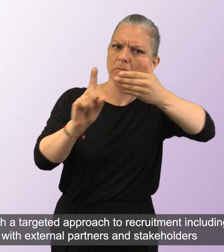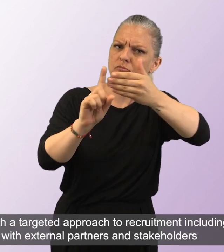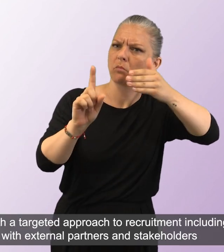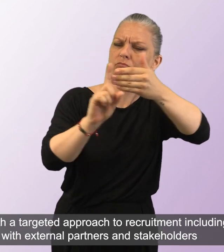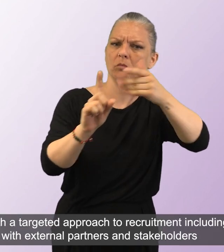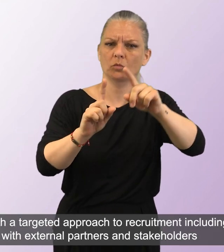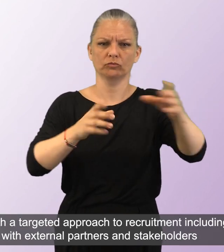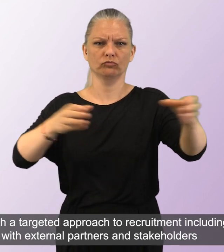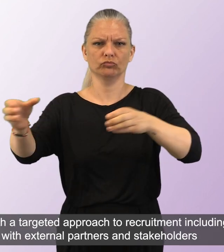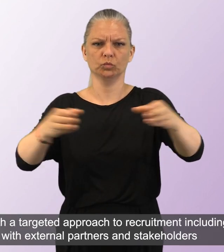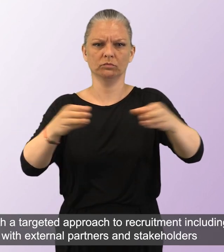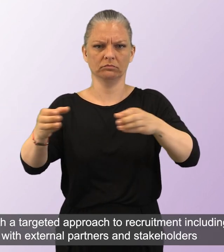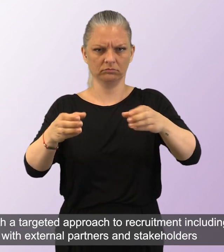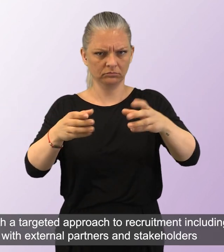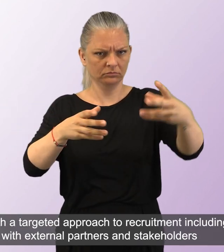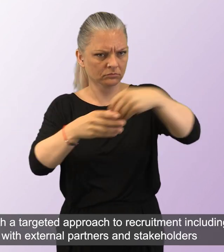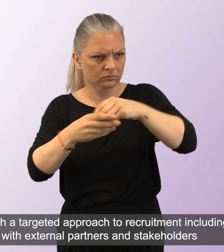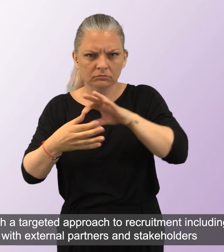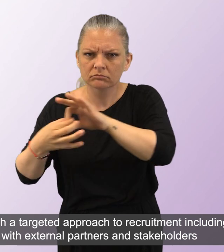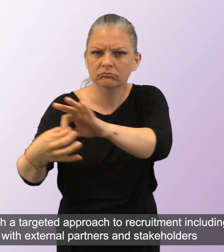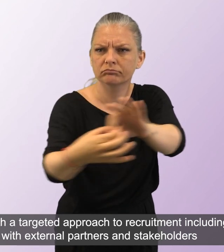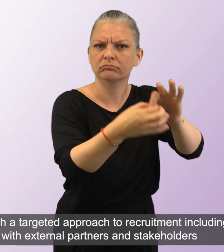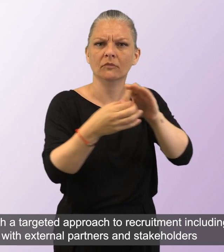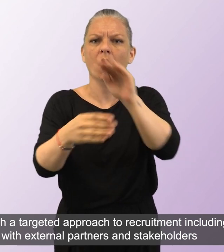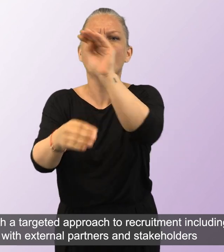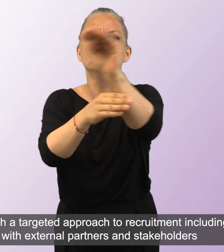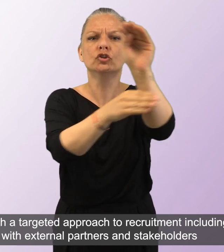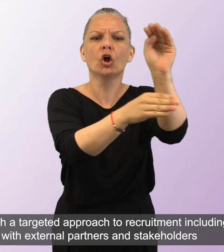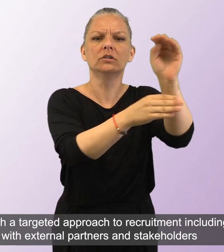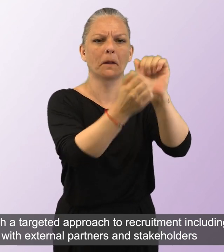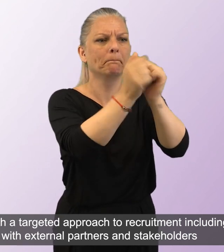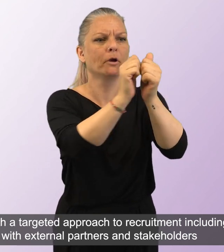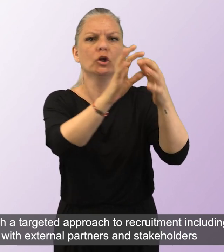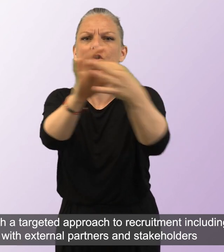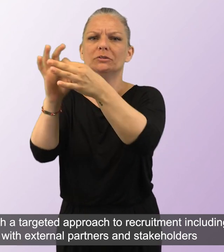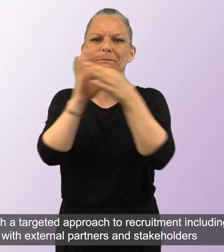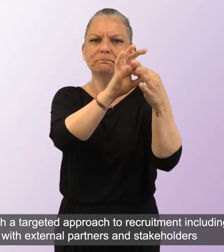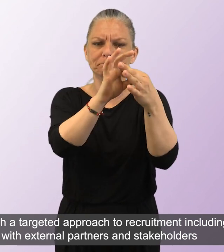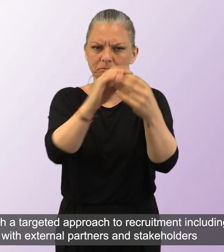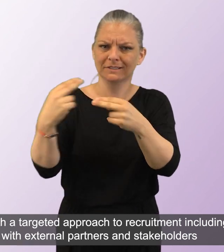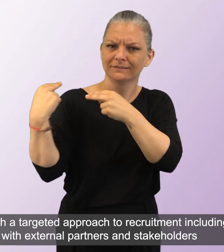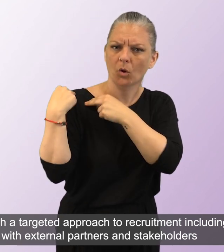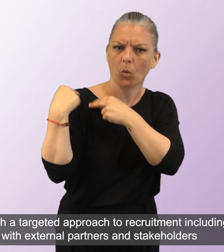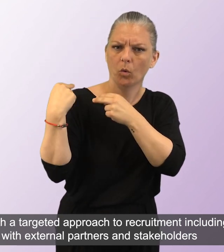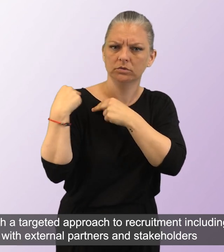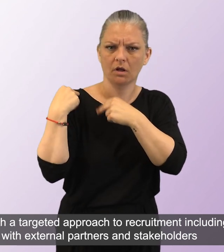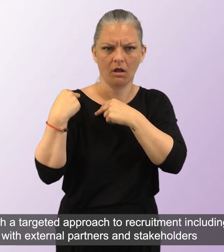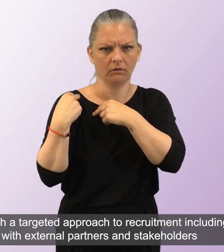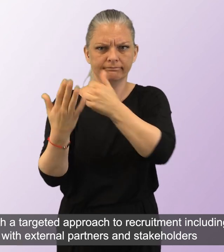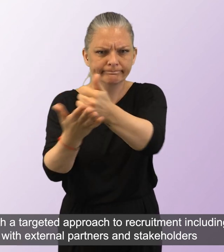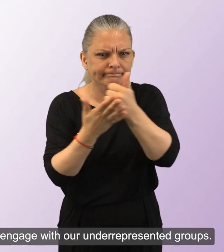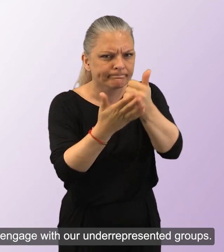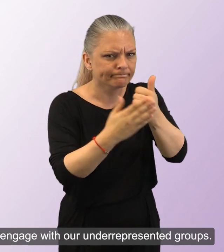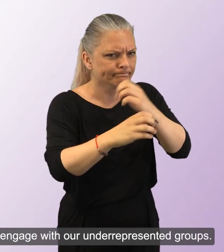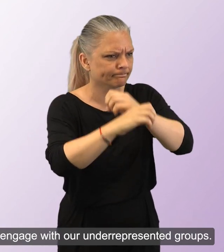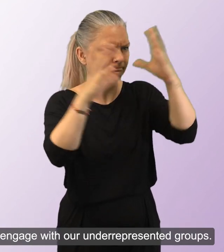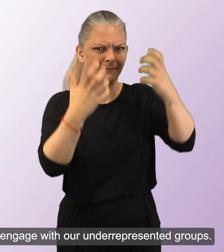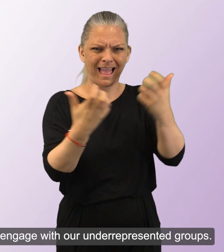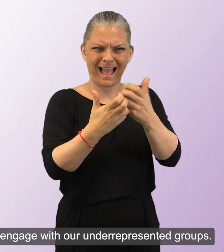Continue with a targeted approach to recruitment, including working with external partners and stakeholders, to